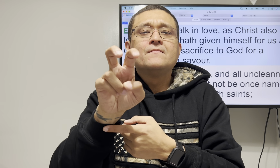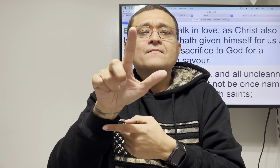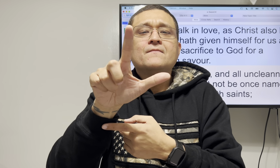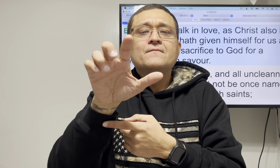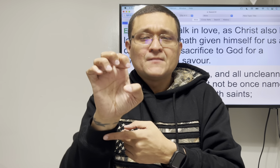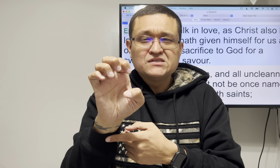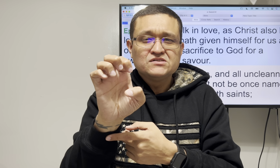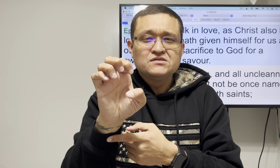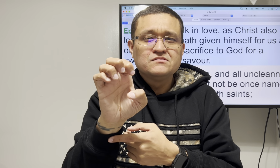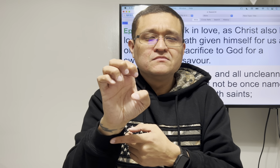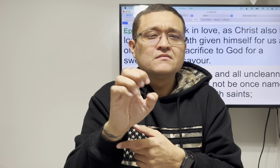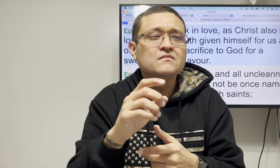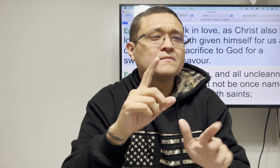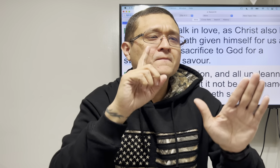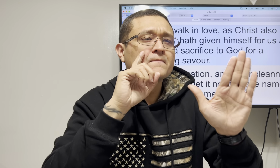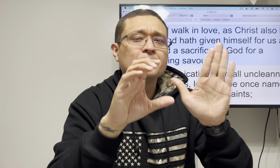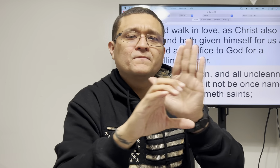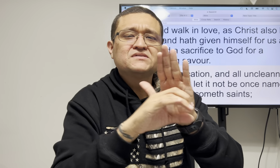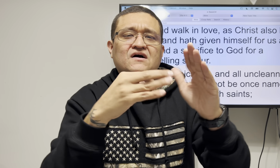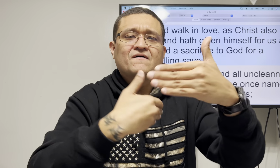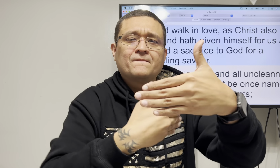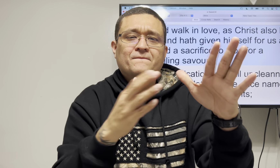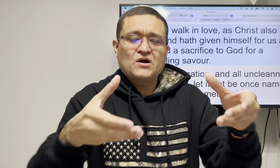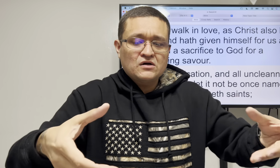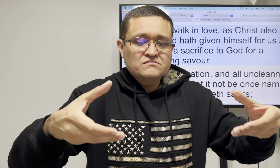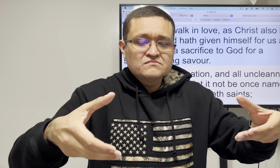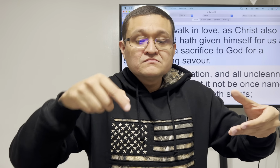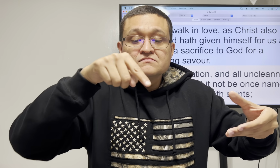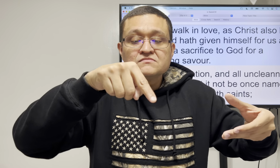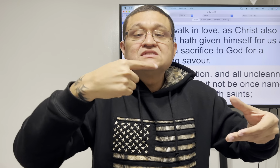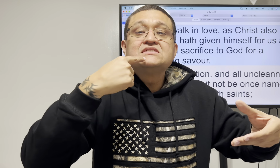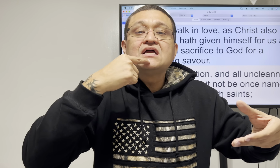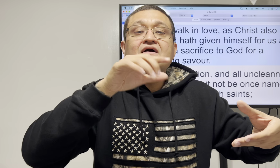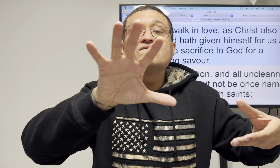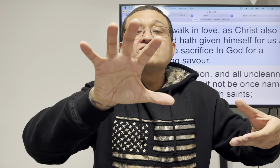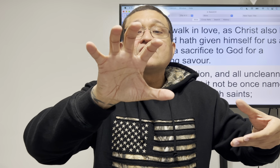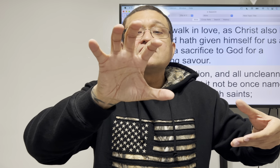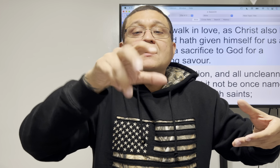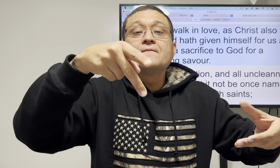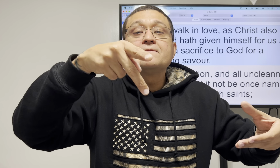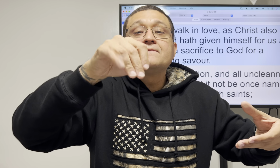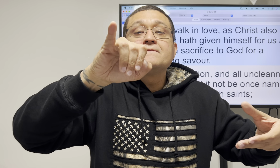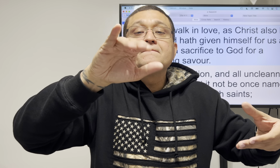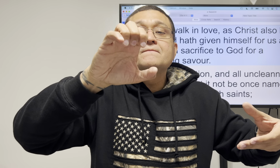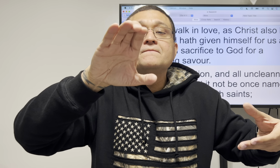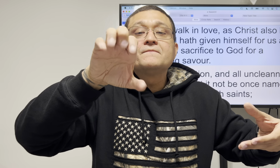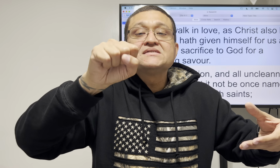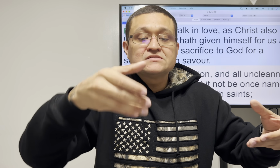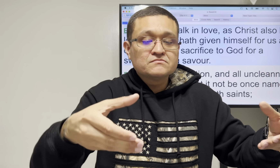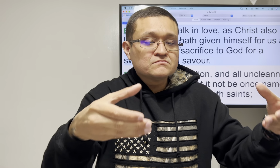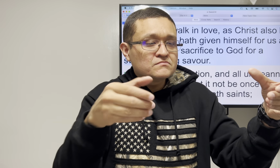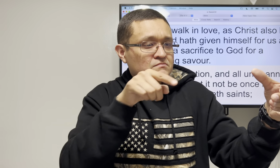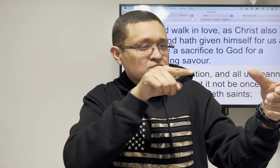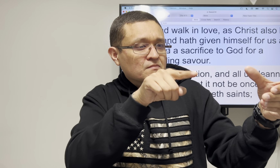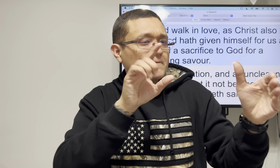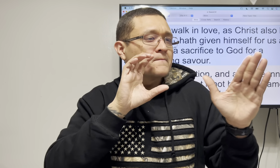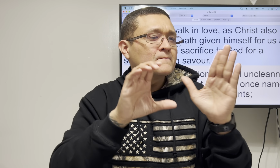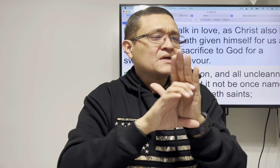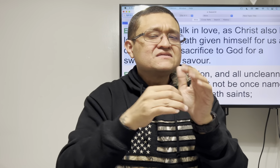so like i mentioned before the bible is like a puzzle kind of like the same as you go into the store and you're looking and you want to buy a puzzle maybe a